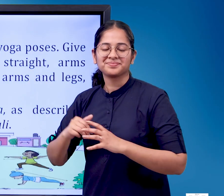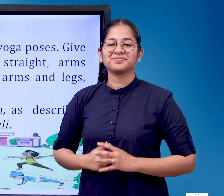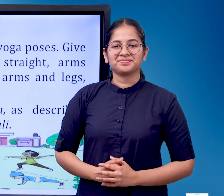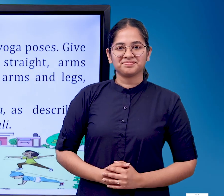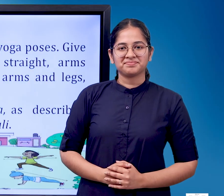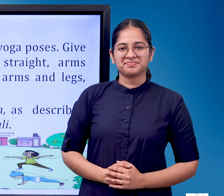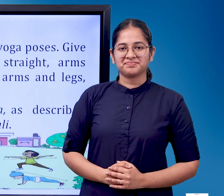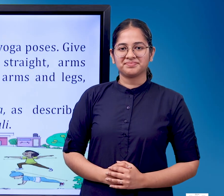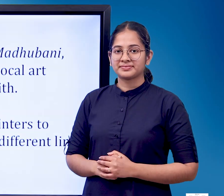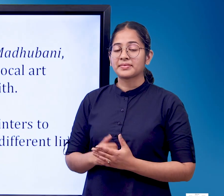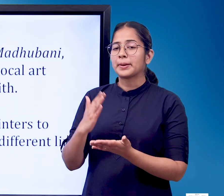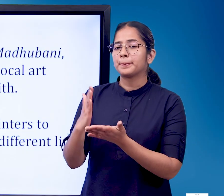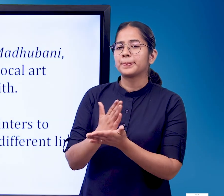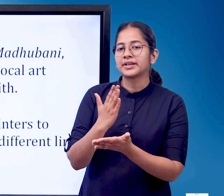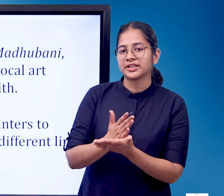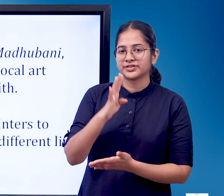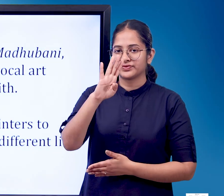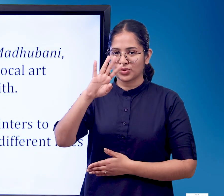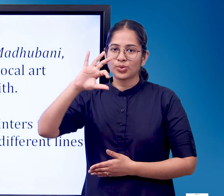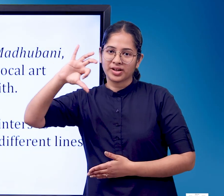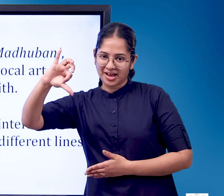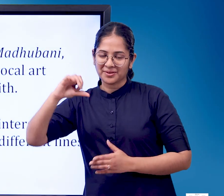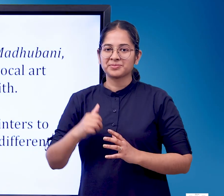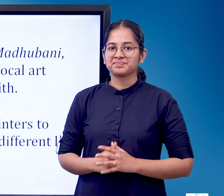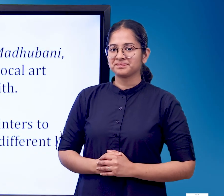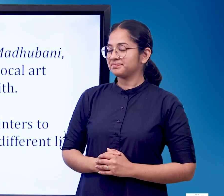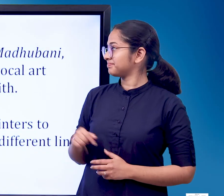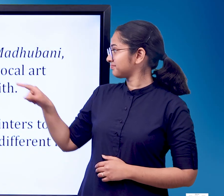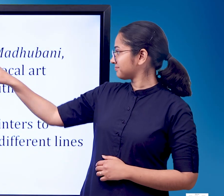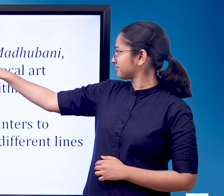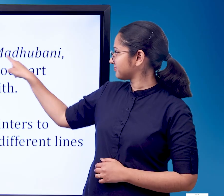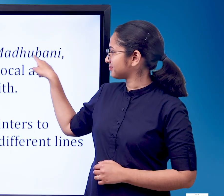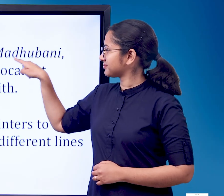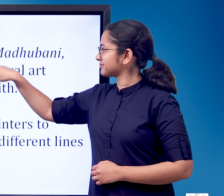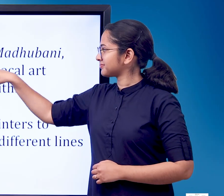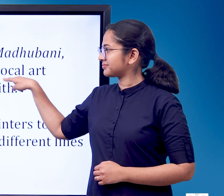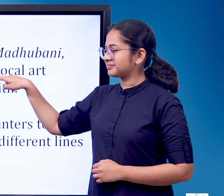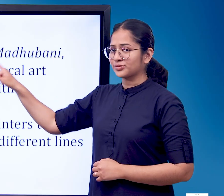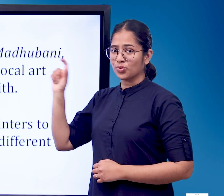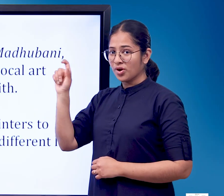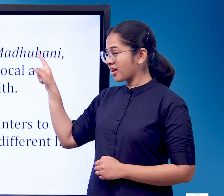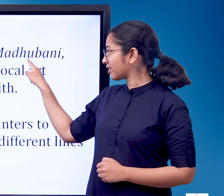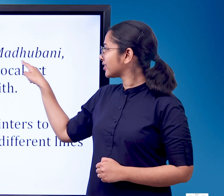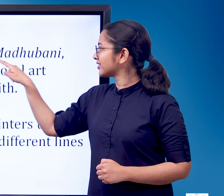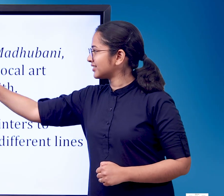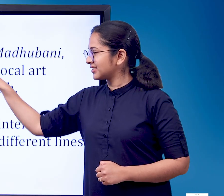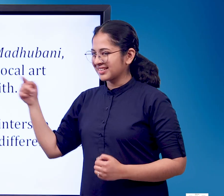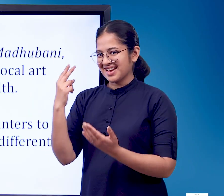Page 49 Discuss various art forms like Madhubani, Kalamkari,